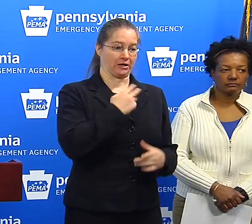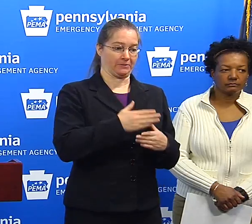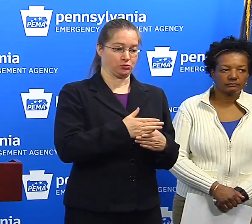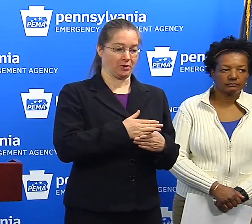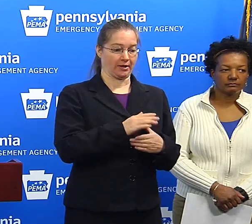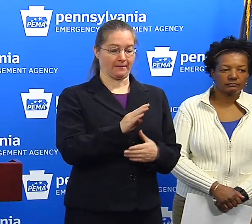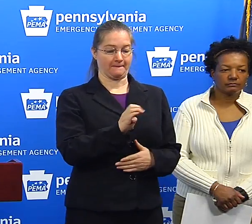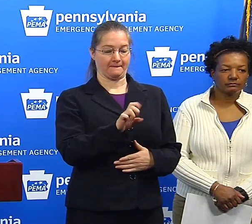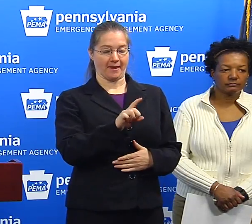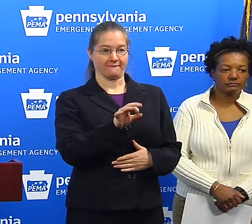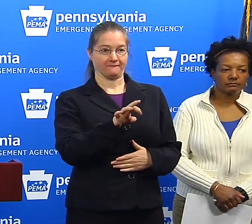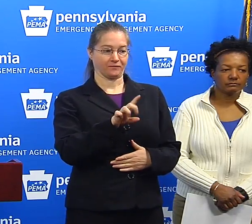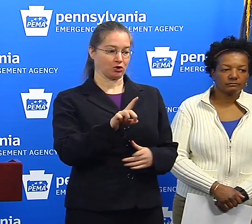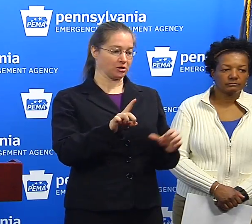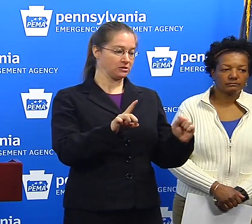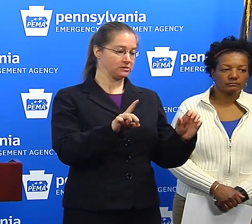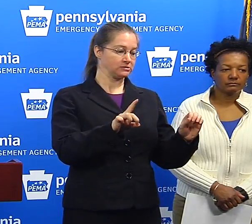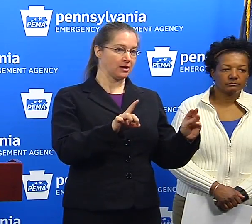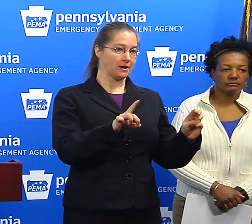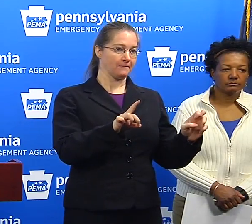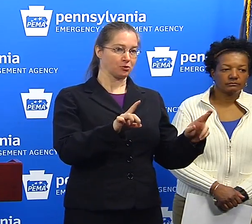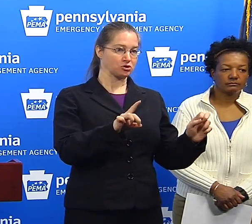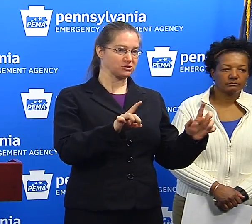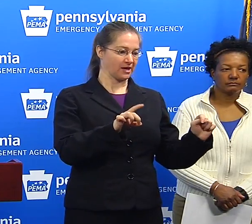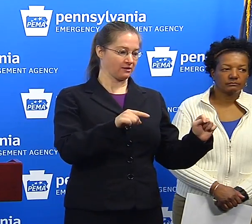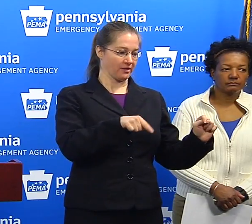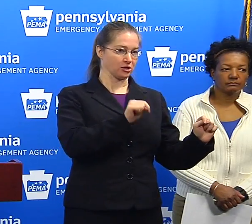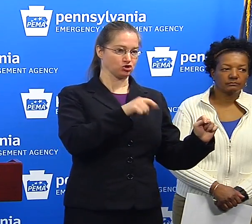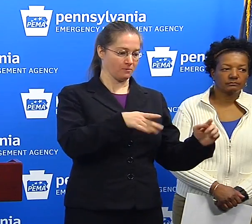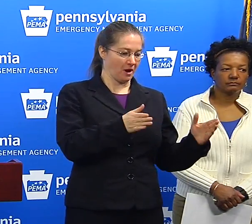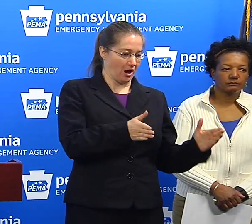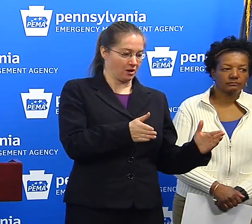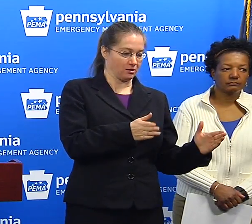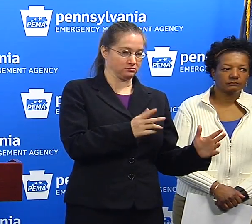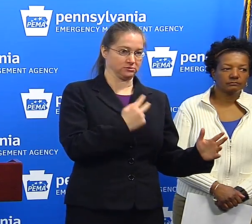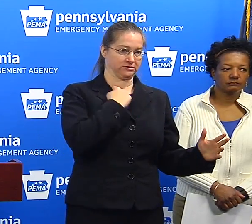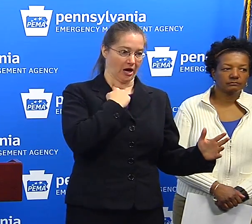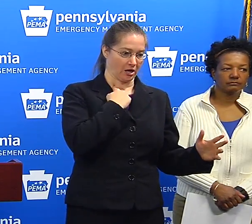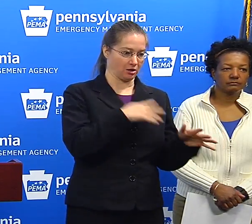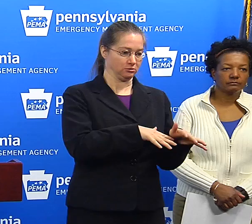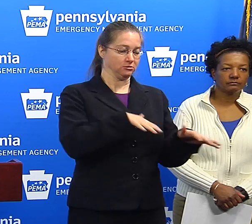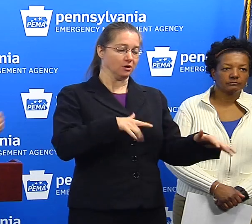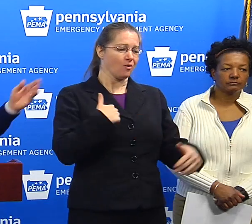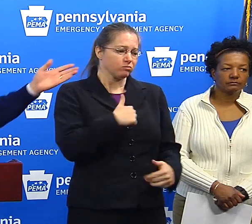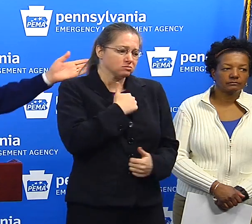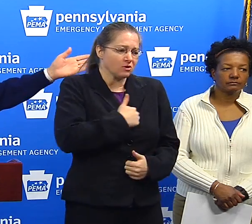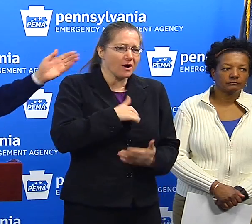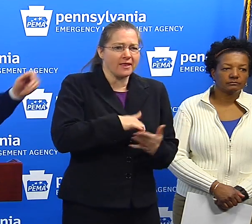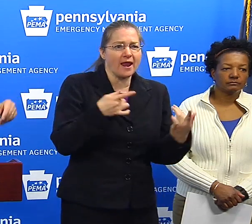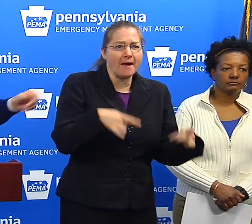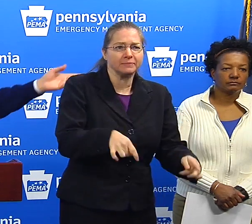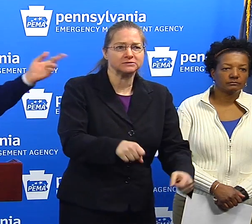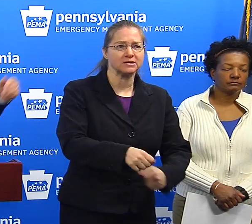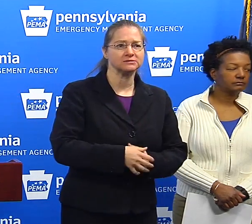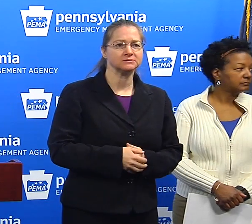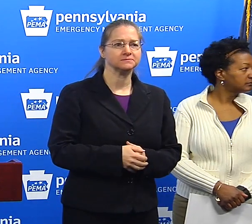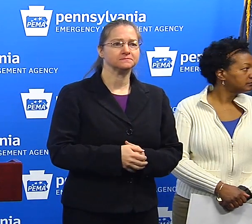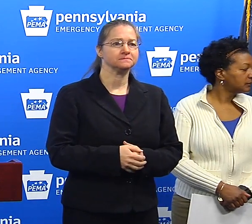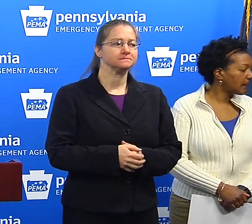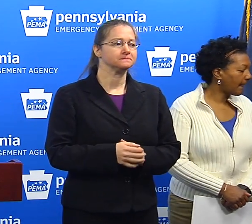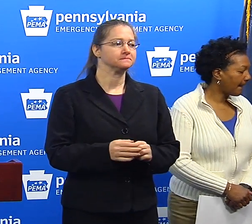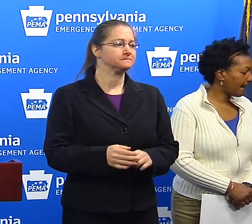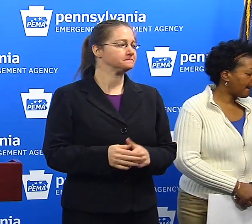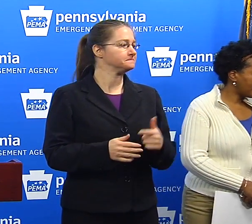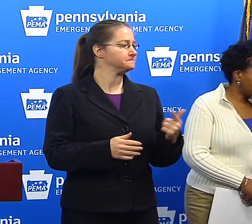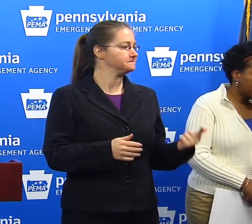Somerset and Bedford on the turnpike, that was something that we're sorry that happened. So let me turn over to the turnpike. I think we're,